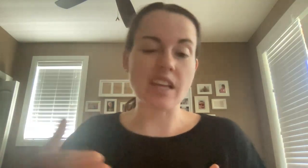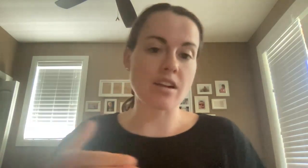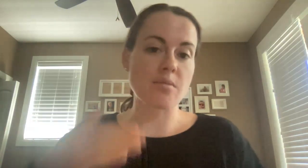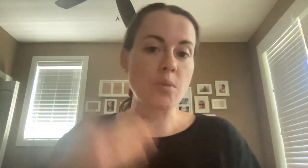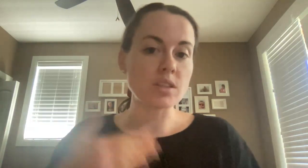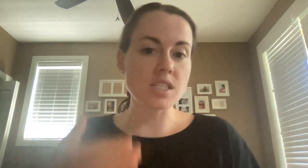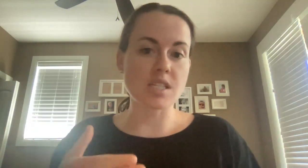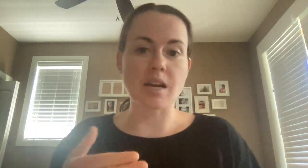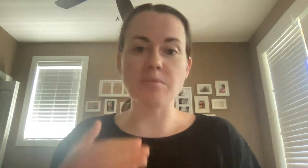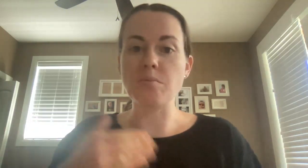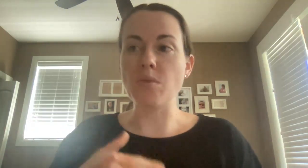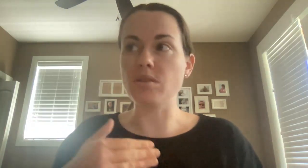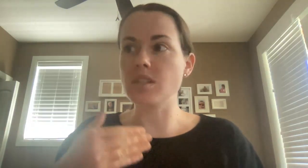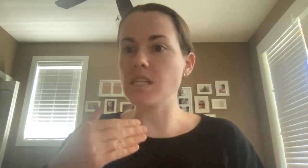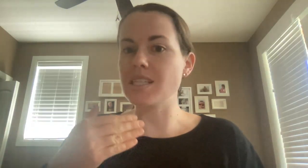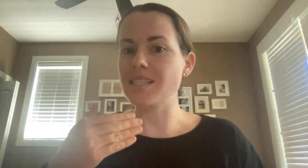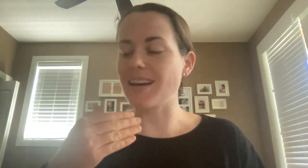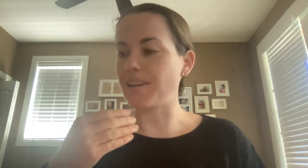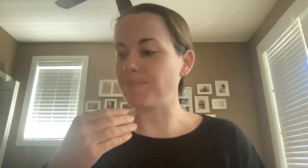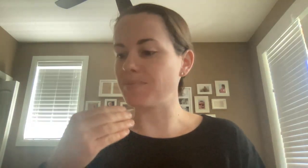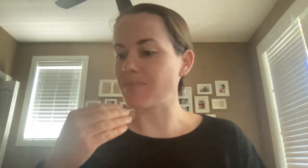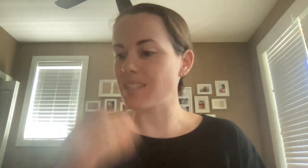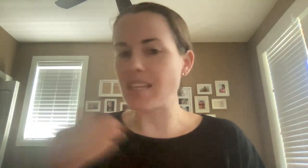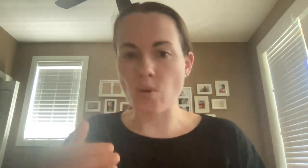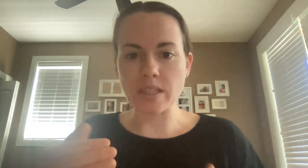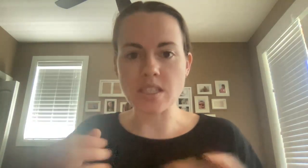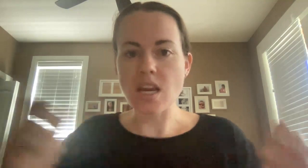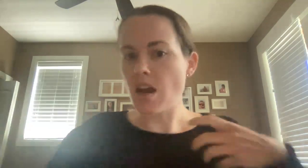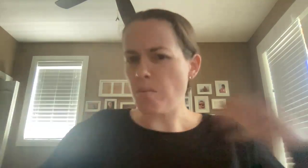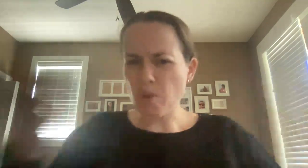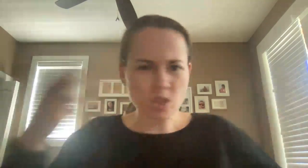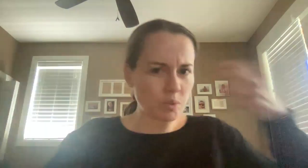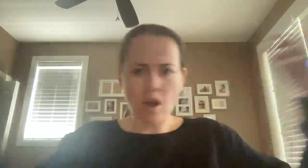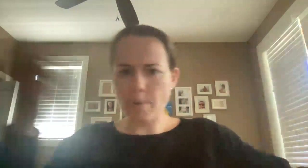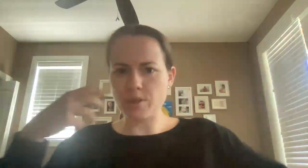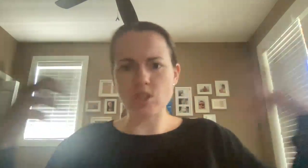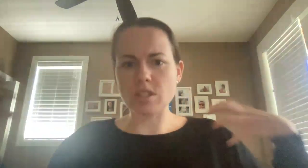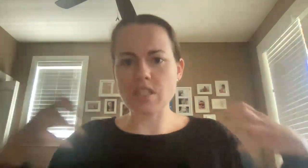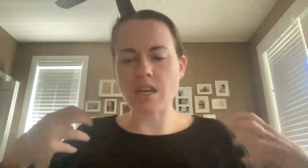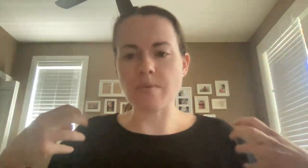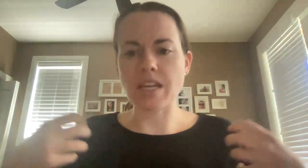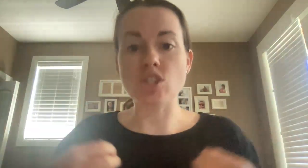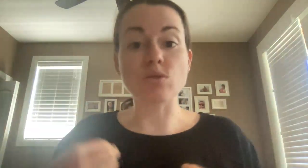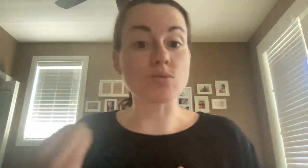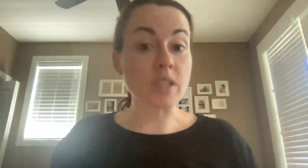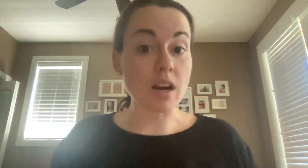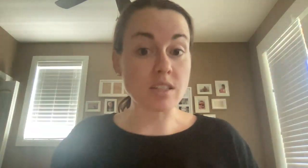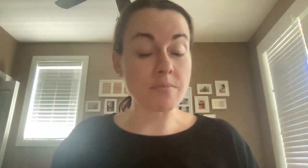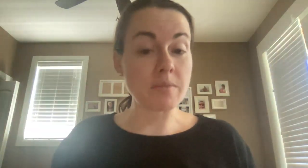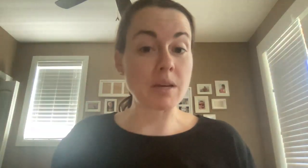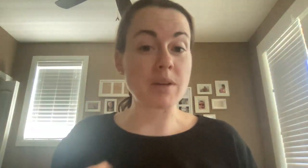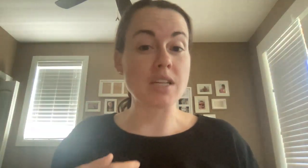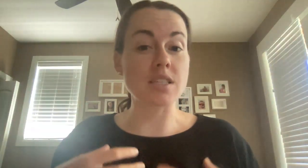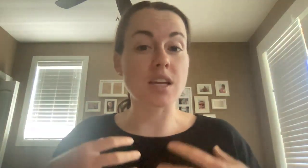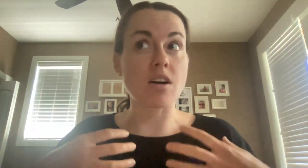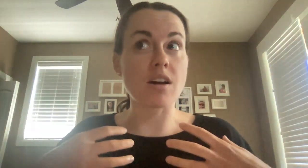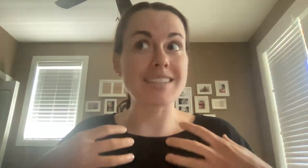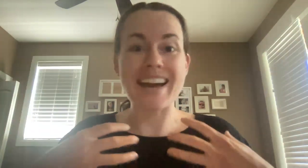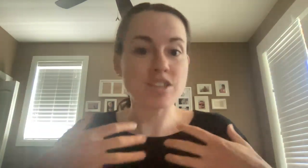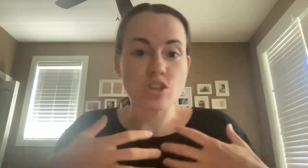-layered, multi-stepped, multi-sequence, multiple opportunities coming in. So it's really hard to mimic because the tasks